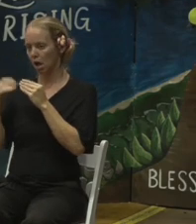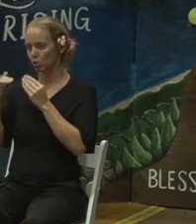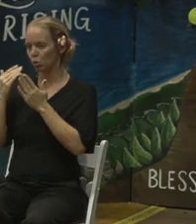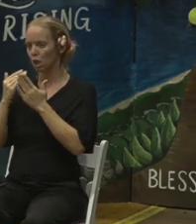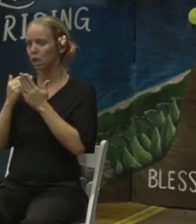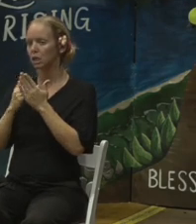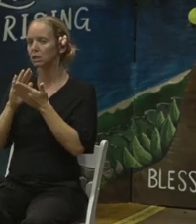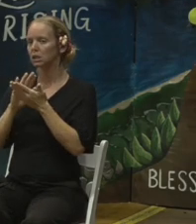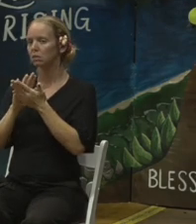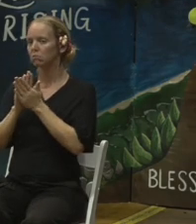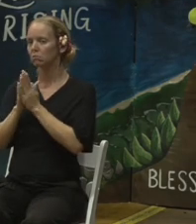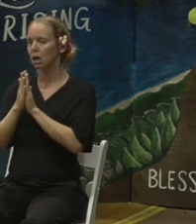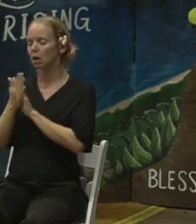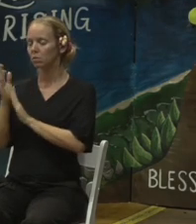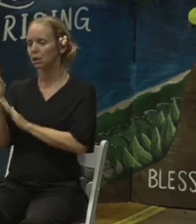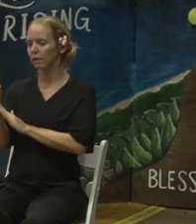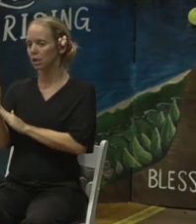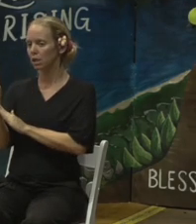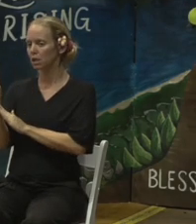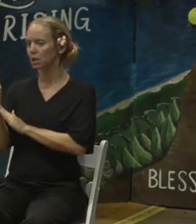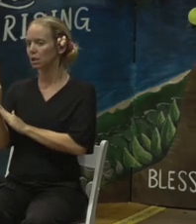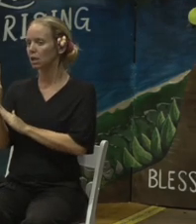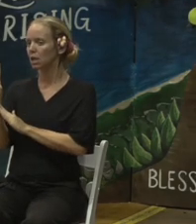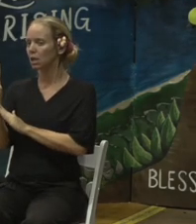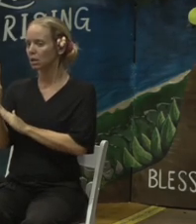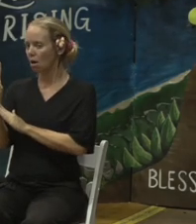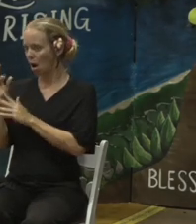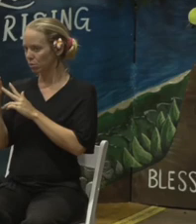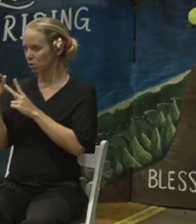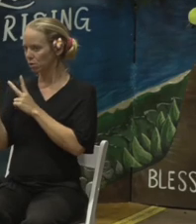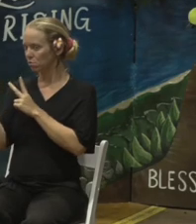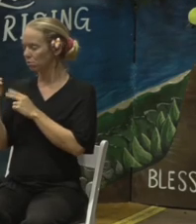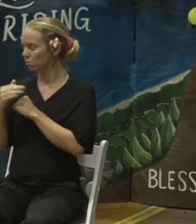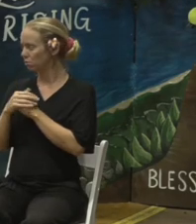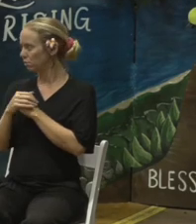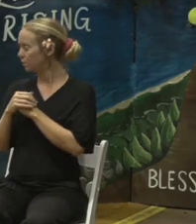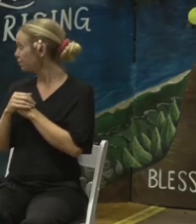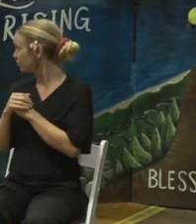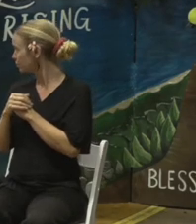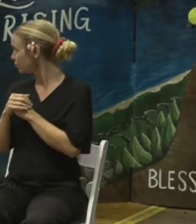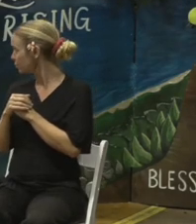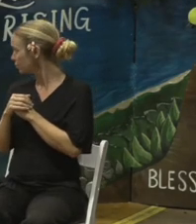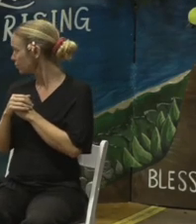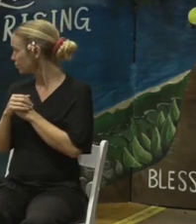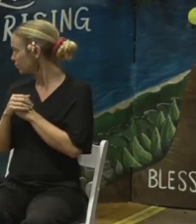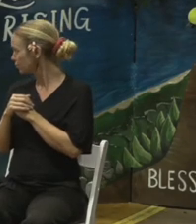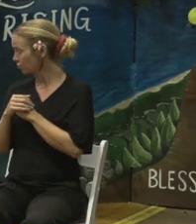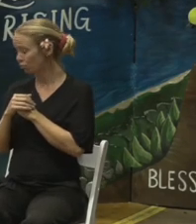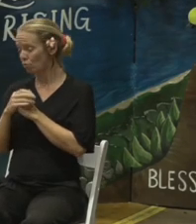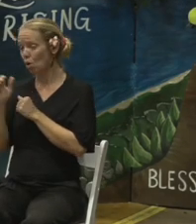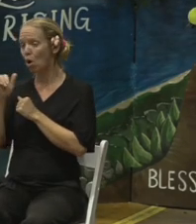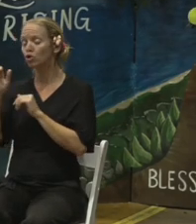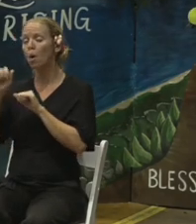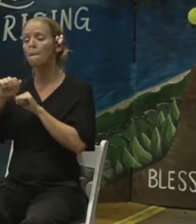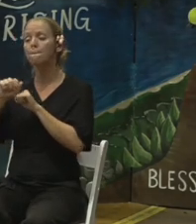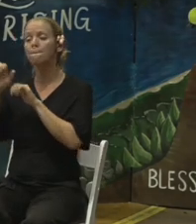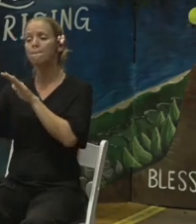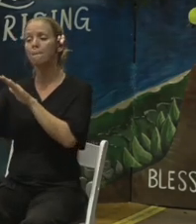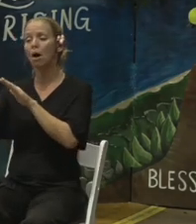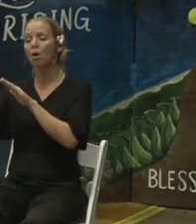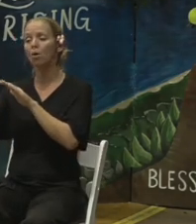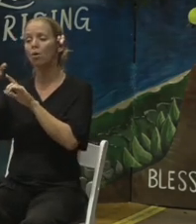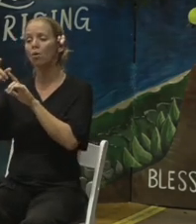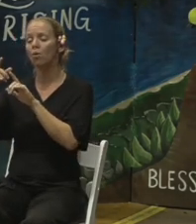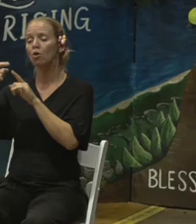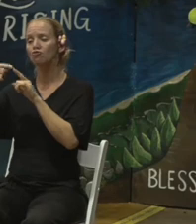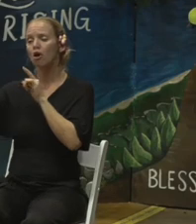there was a recent site that was brought to our attention, which is on the Malka side of the bypass, north of the